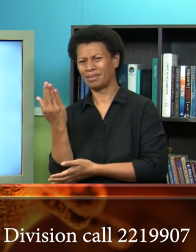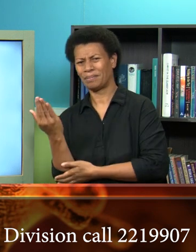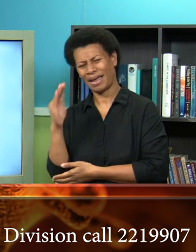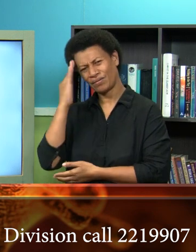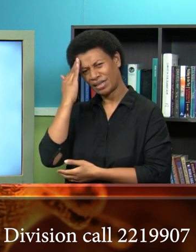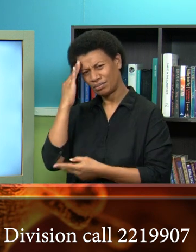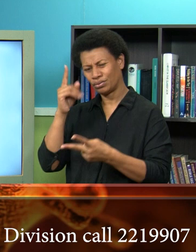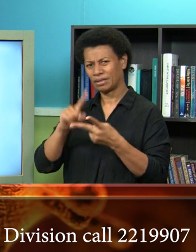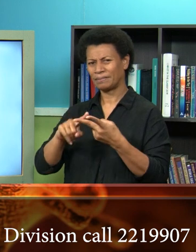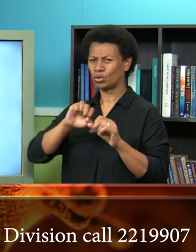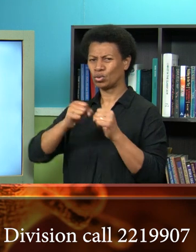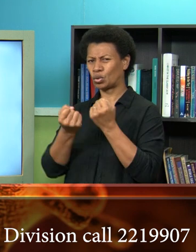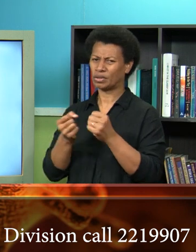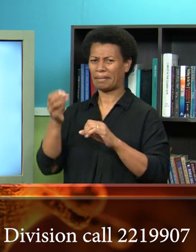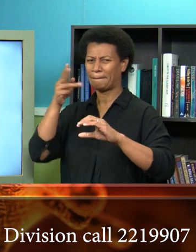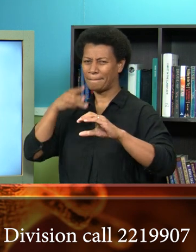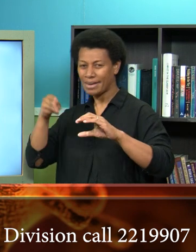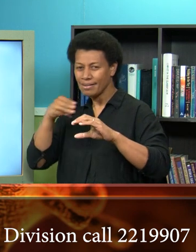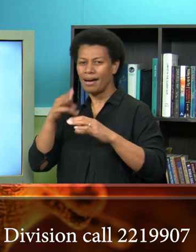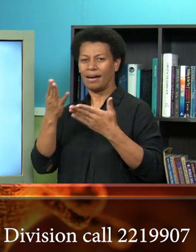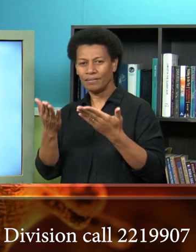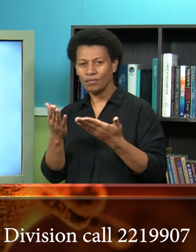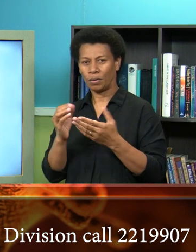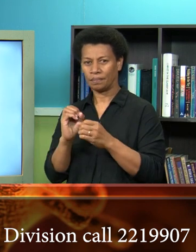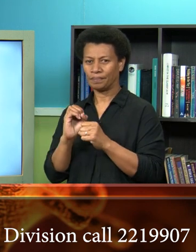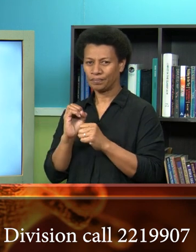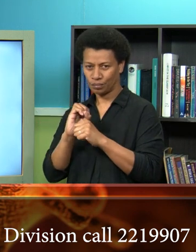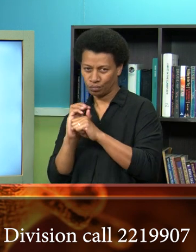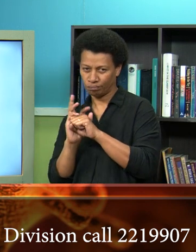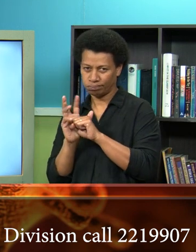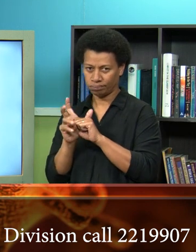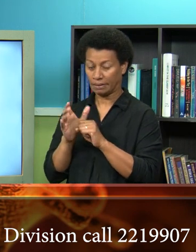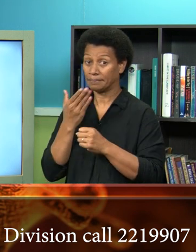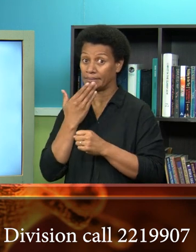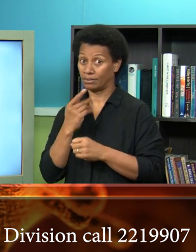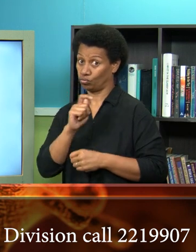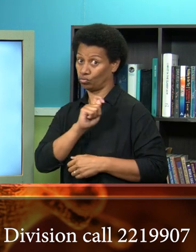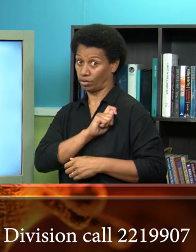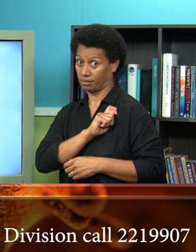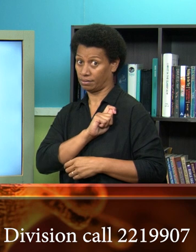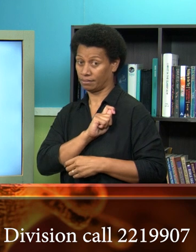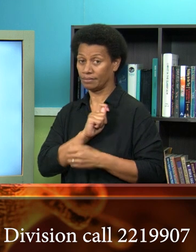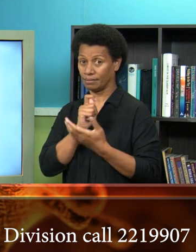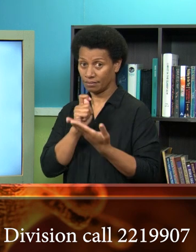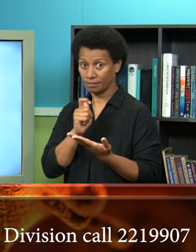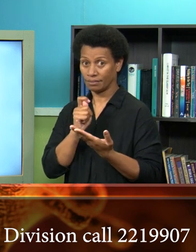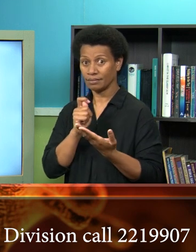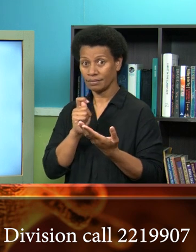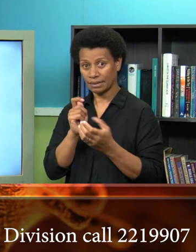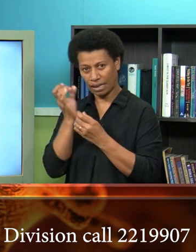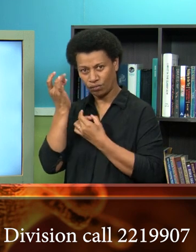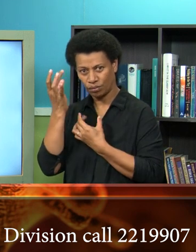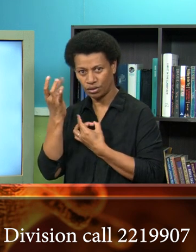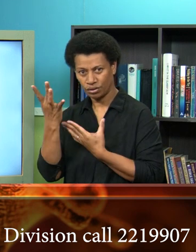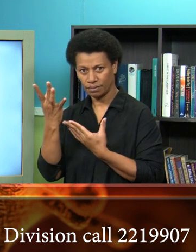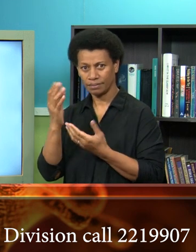rely on social media to get your information about covid19 go to trusted sources and at the end of the day we must always continue